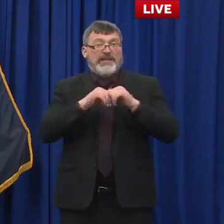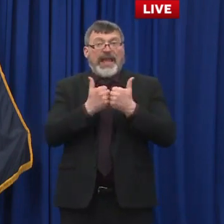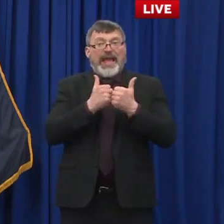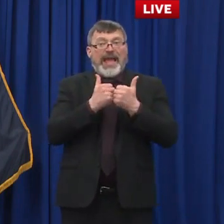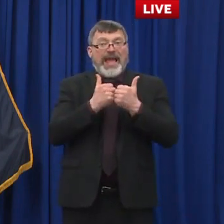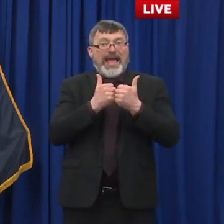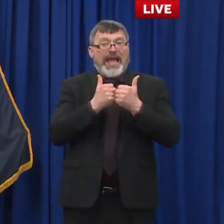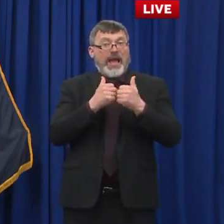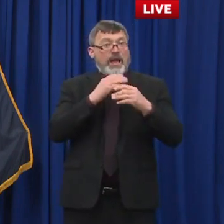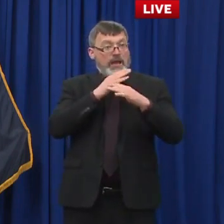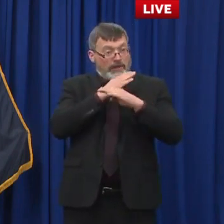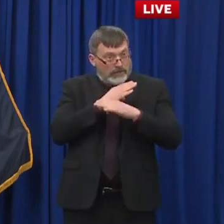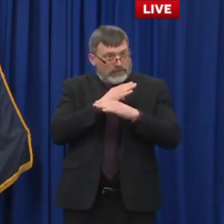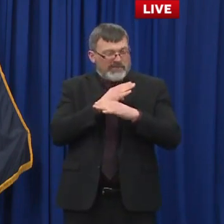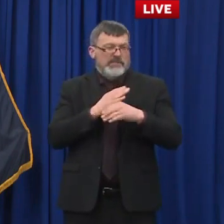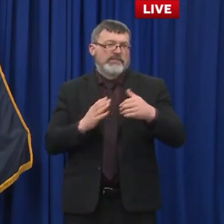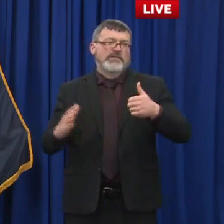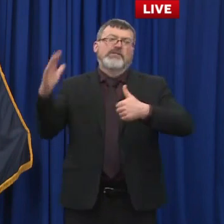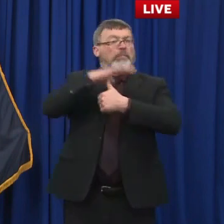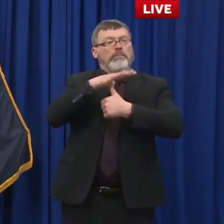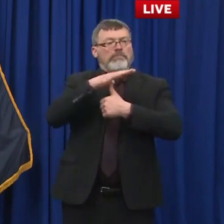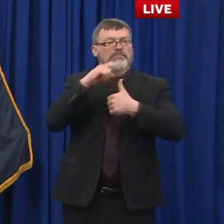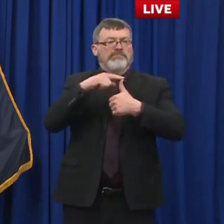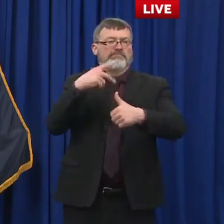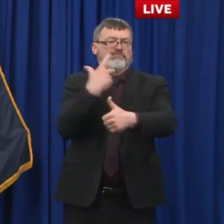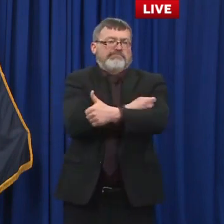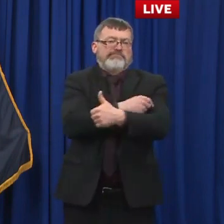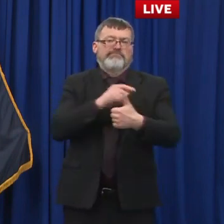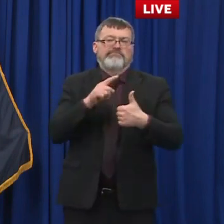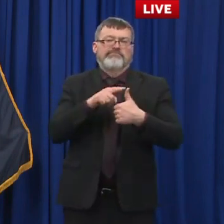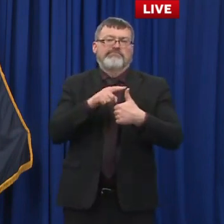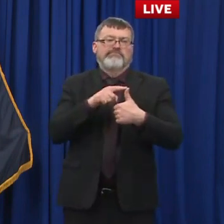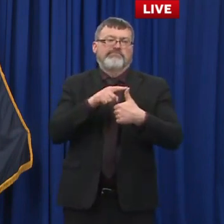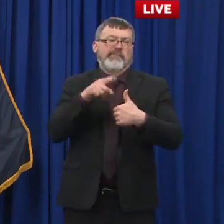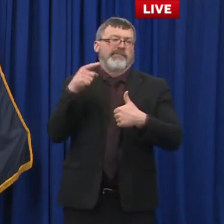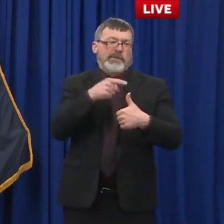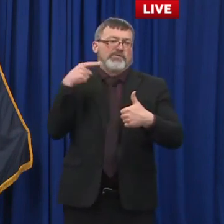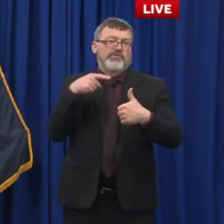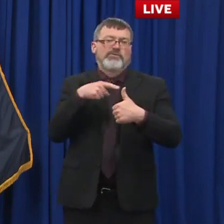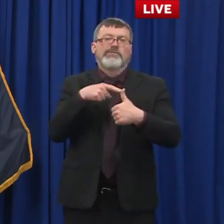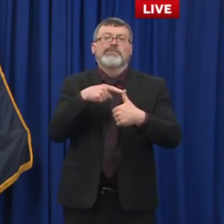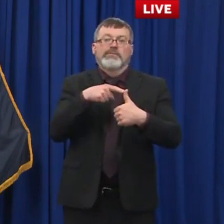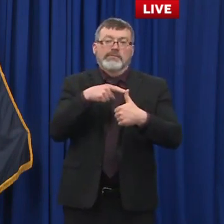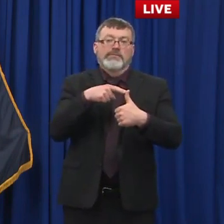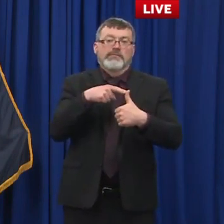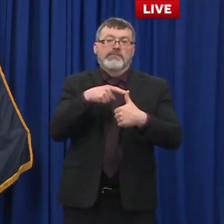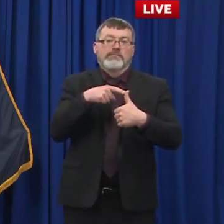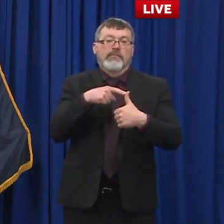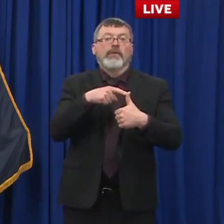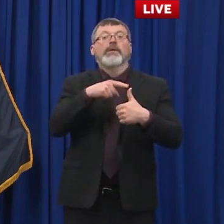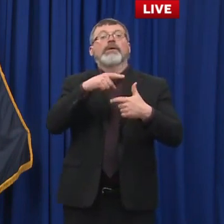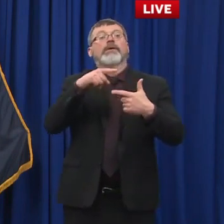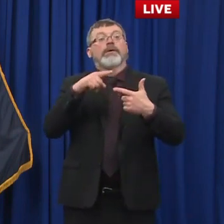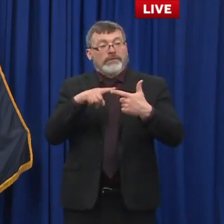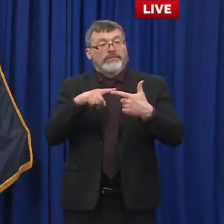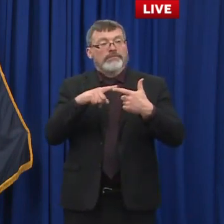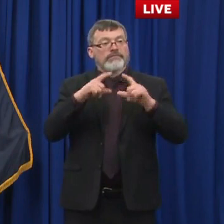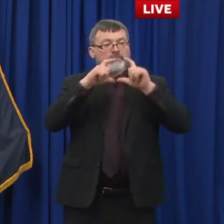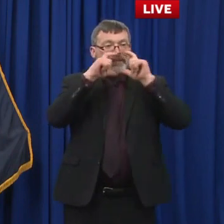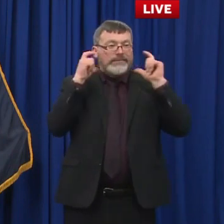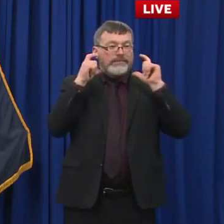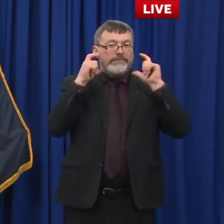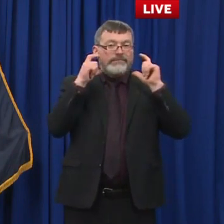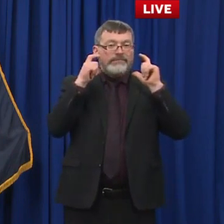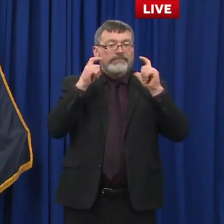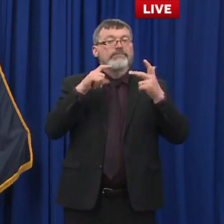their communities. We continue to also stress the importance that people continue to wear face masks when out in public locations, especially